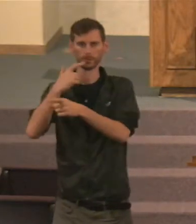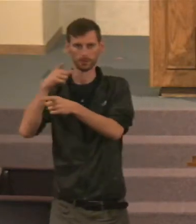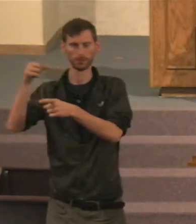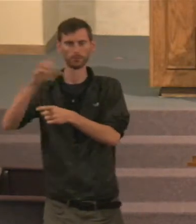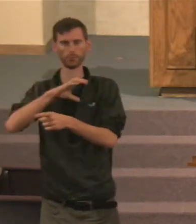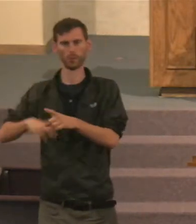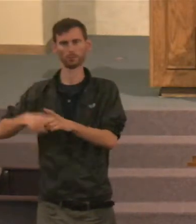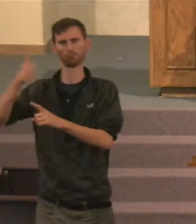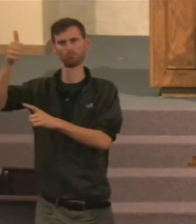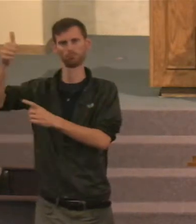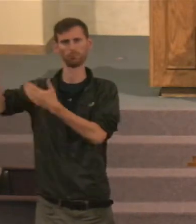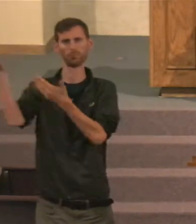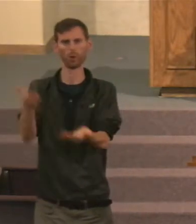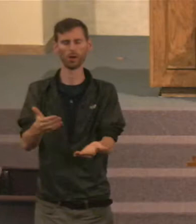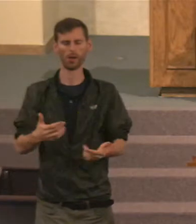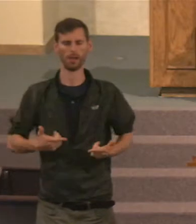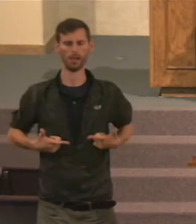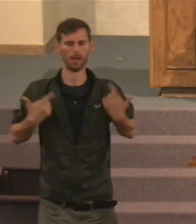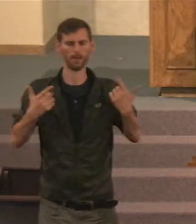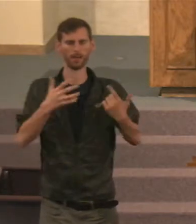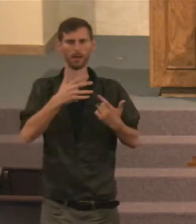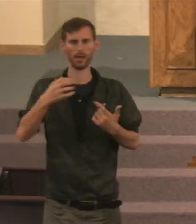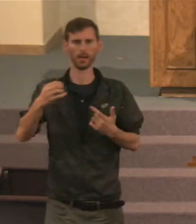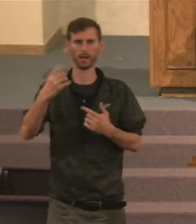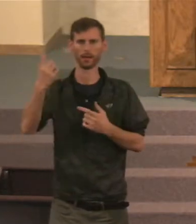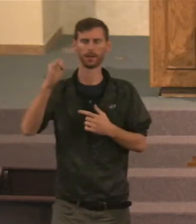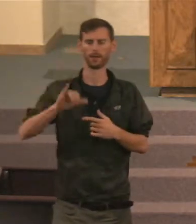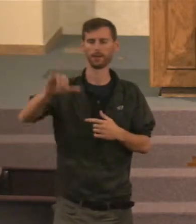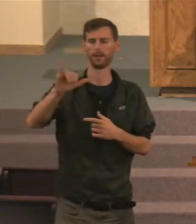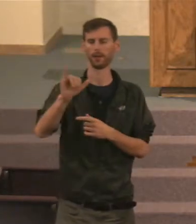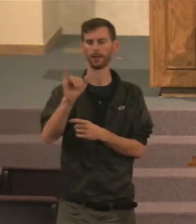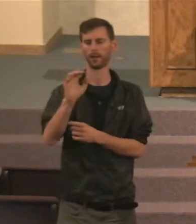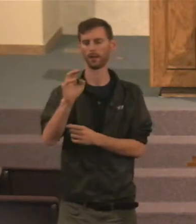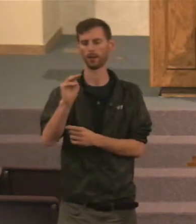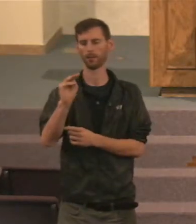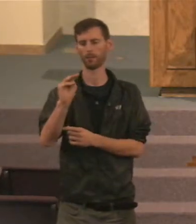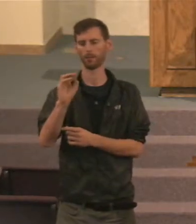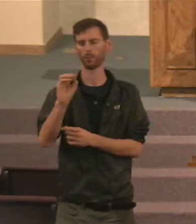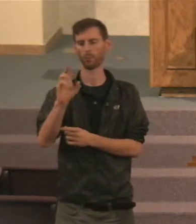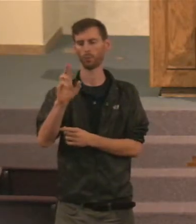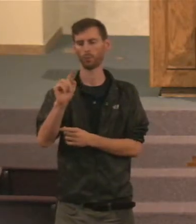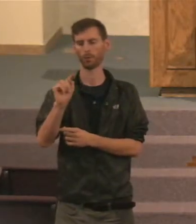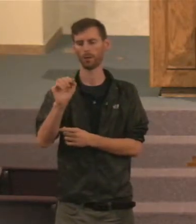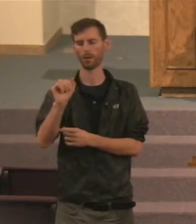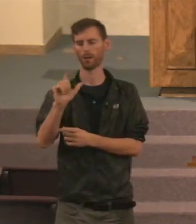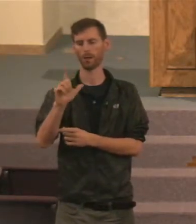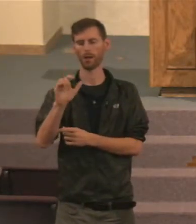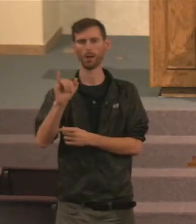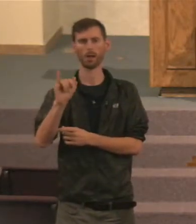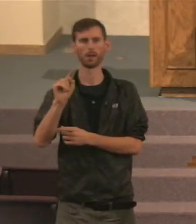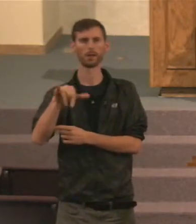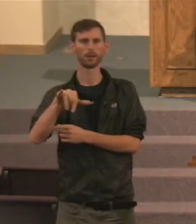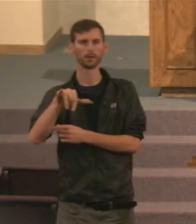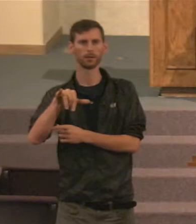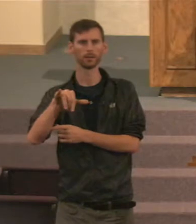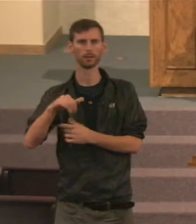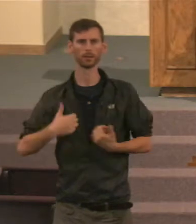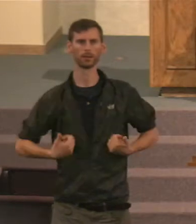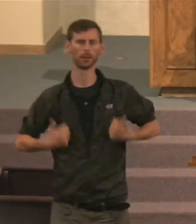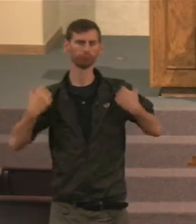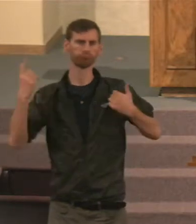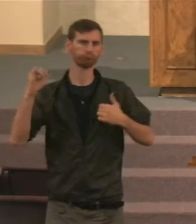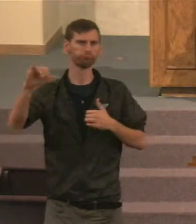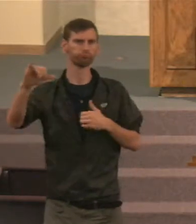life and immortality to light. And so I think, you know, under the Old Testament, even back in the patriarchal age,